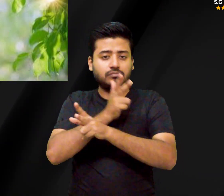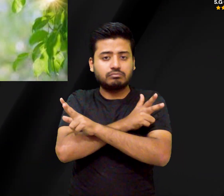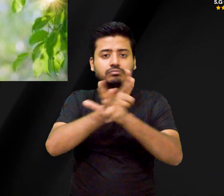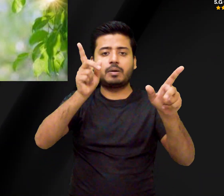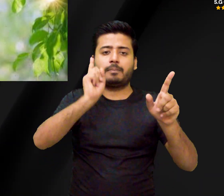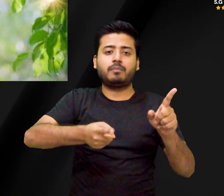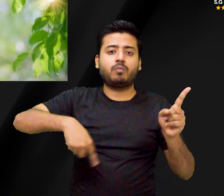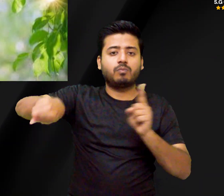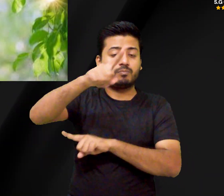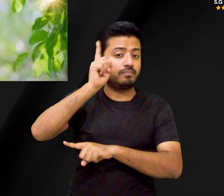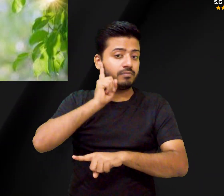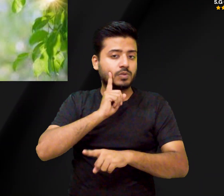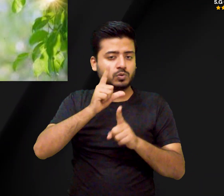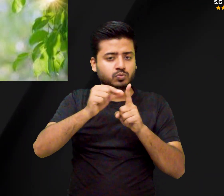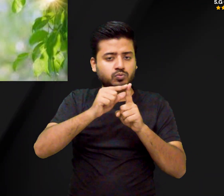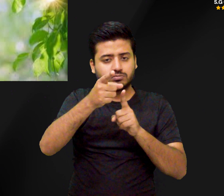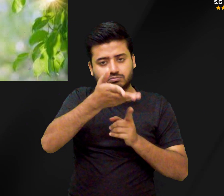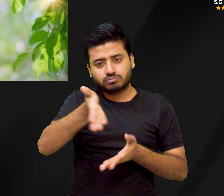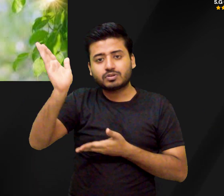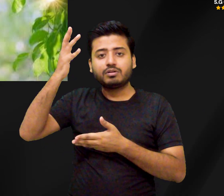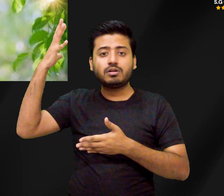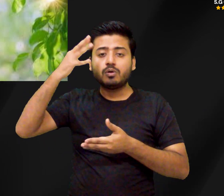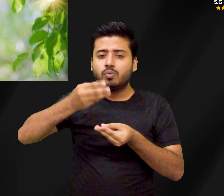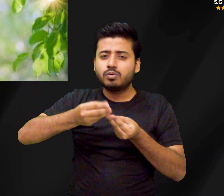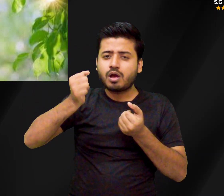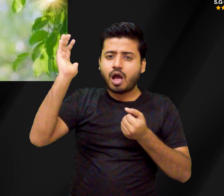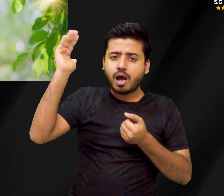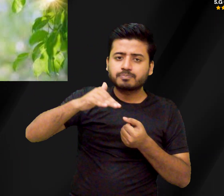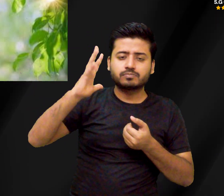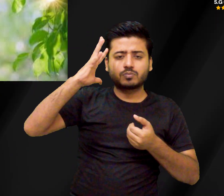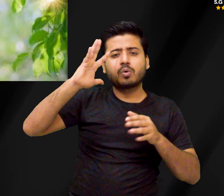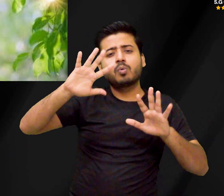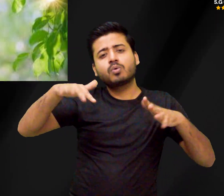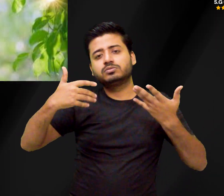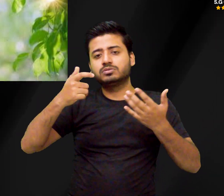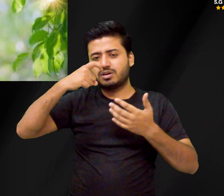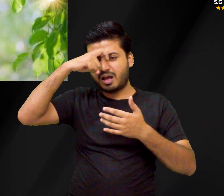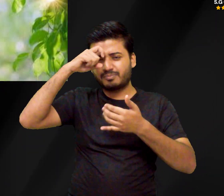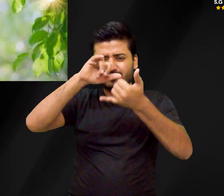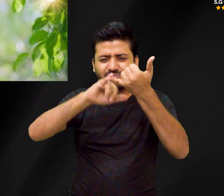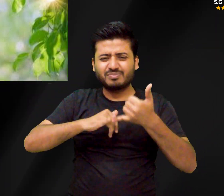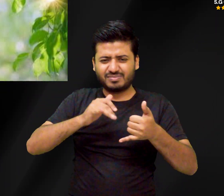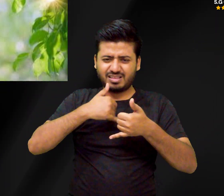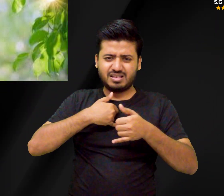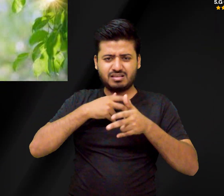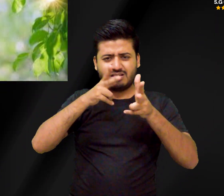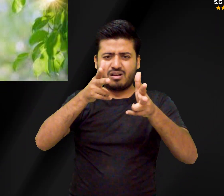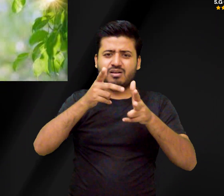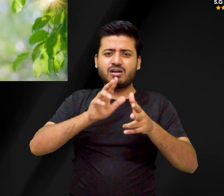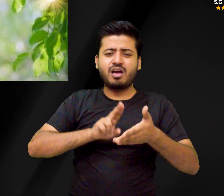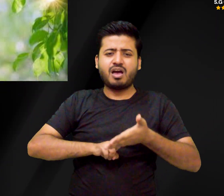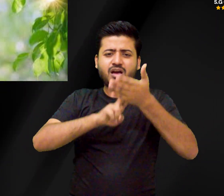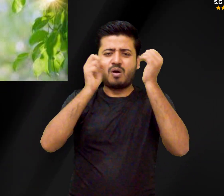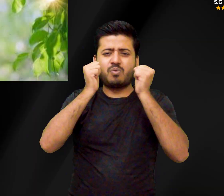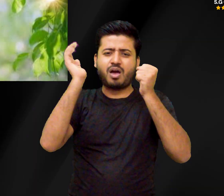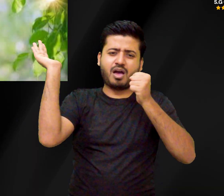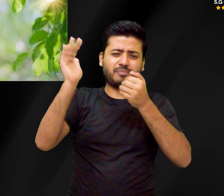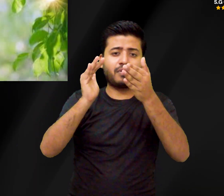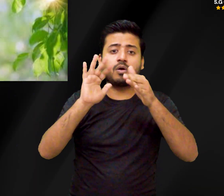counteract bone loss? Get regular, safe sun exposure. Aim for 10-10 minutes of direct sunlight on your skin each